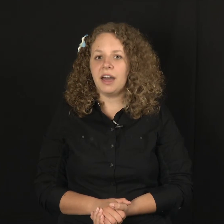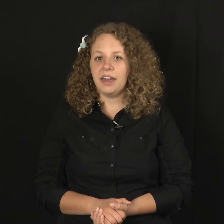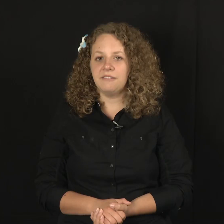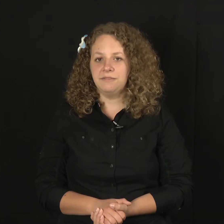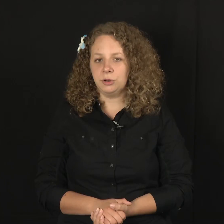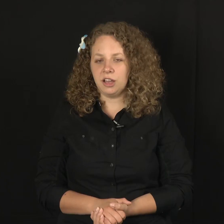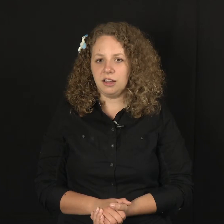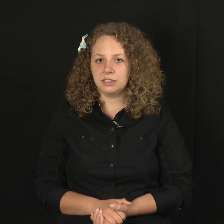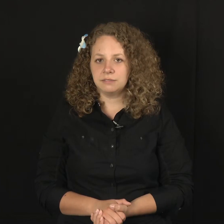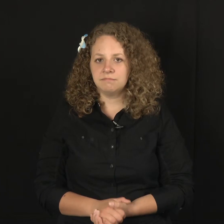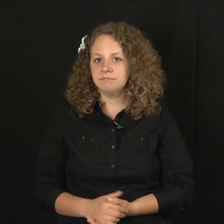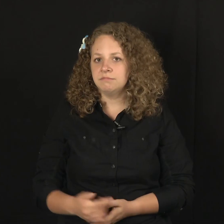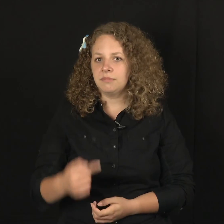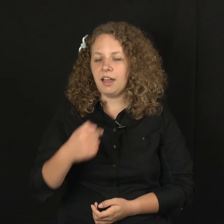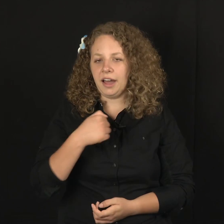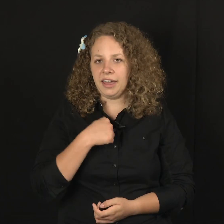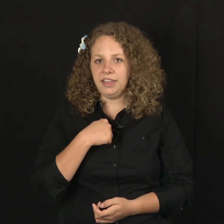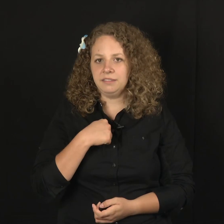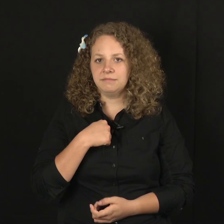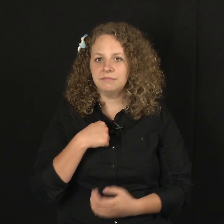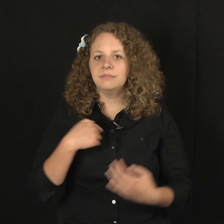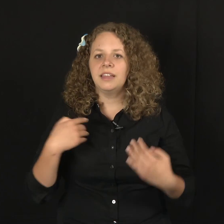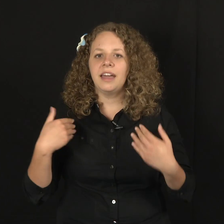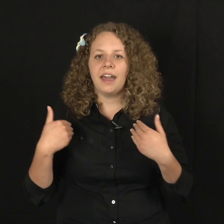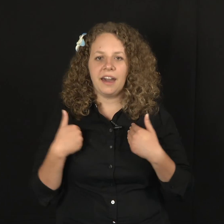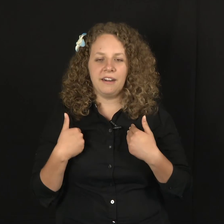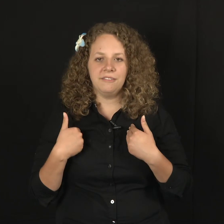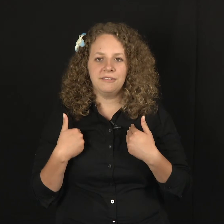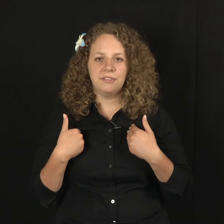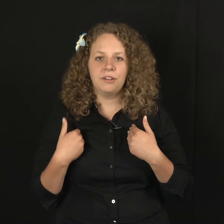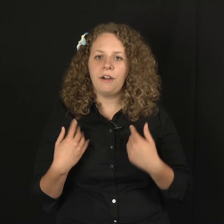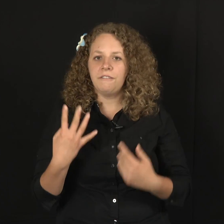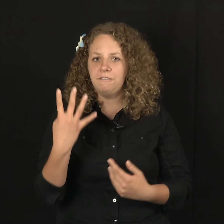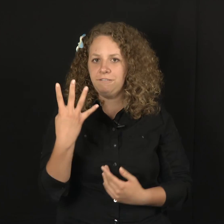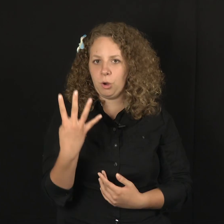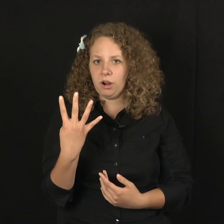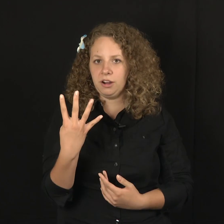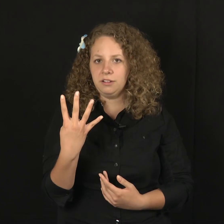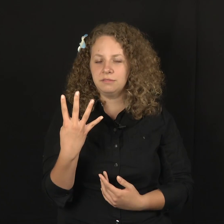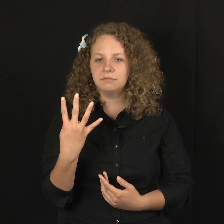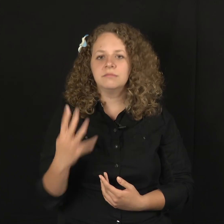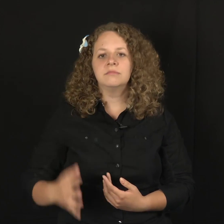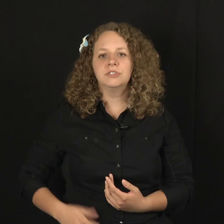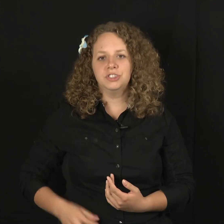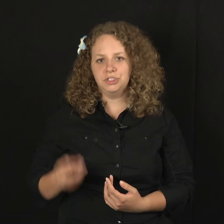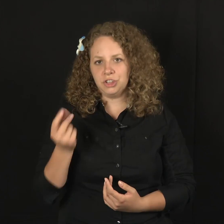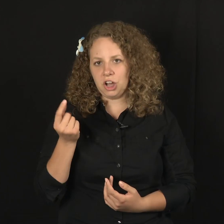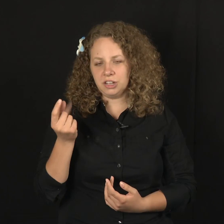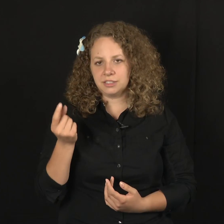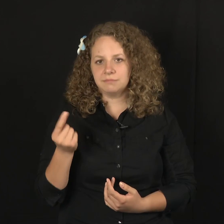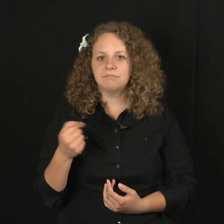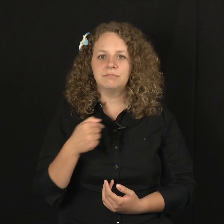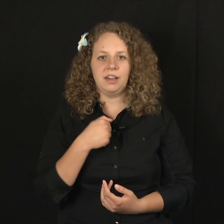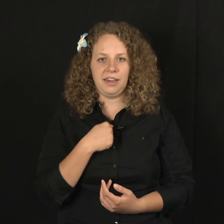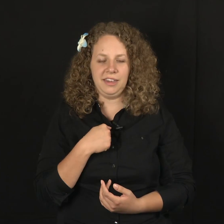I have four dogs. I. Have. Four. Dogs. I.